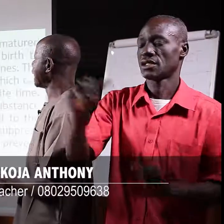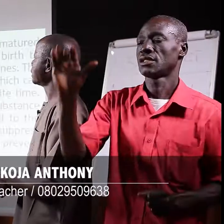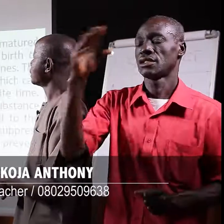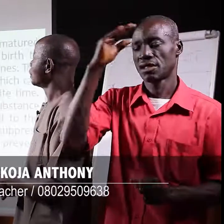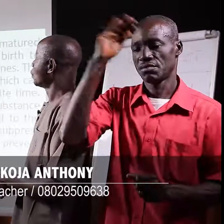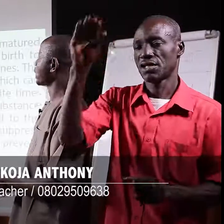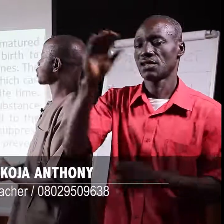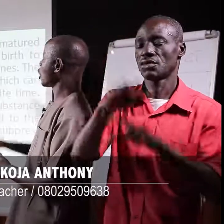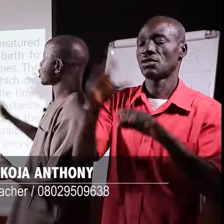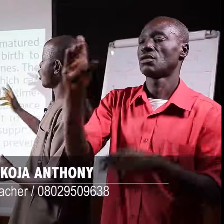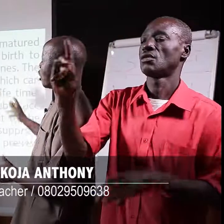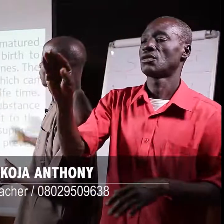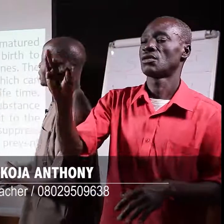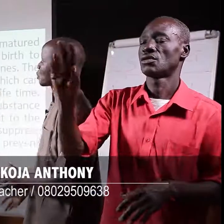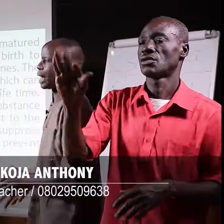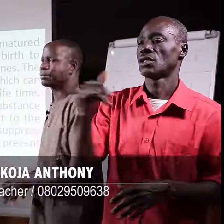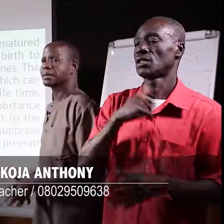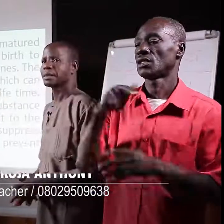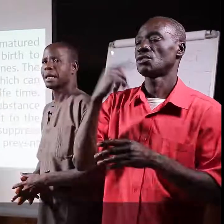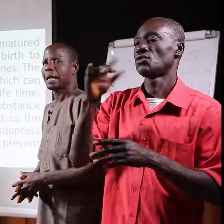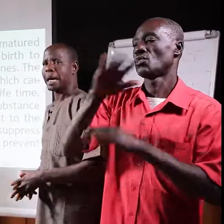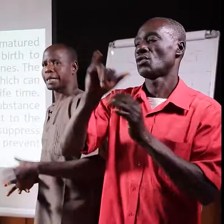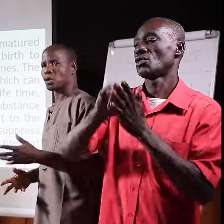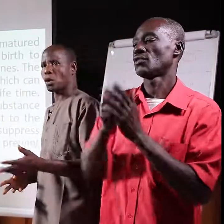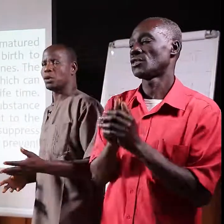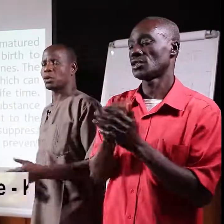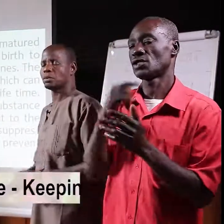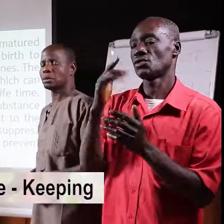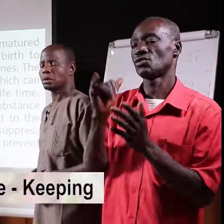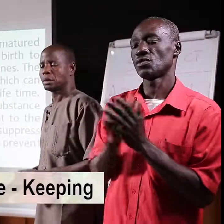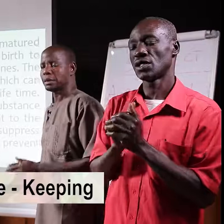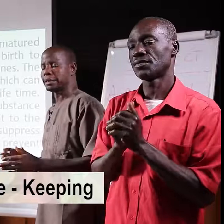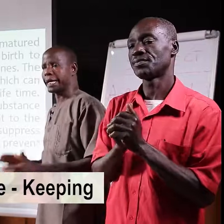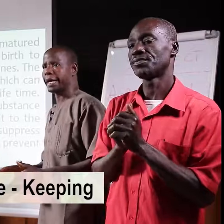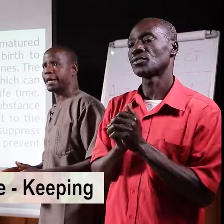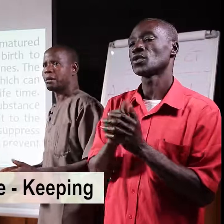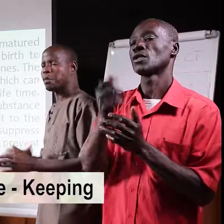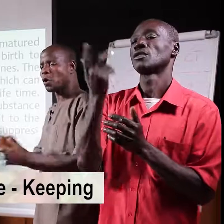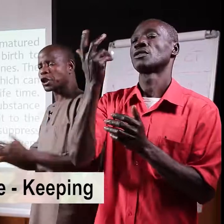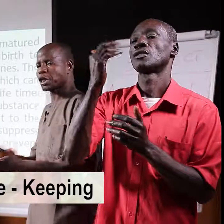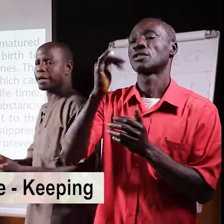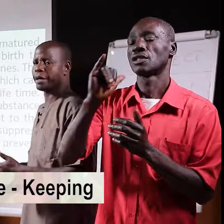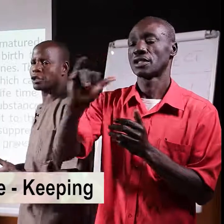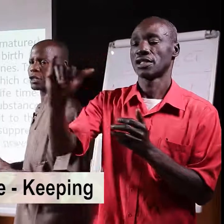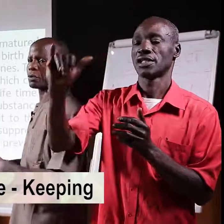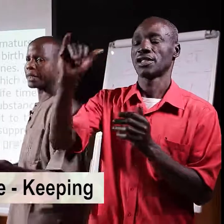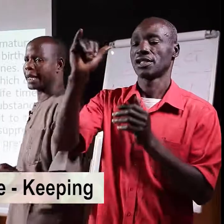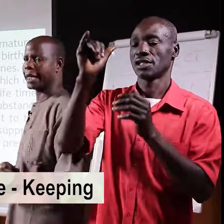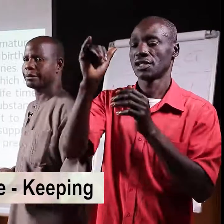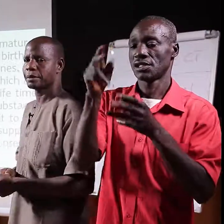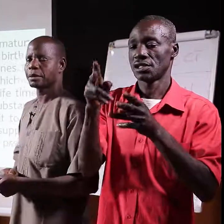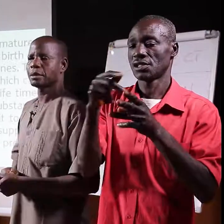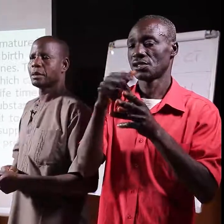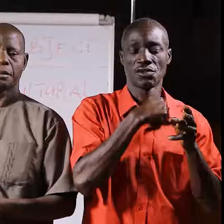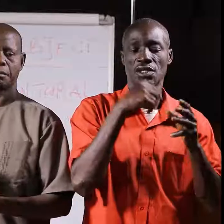Then, we discuss all of this one. I told you the precautionary measures to be